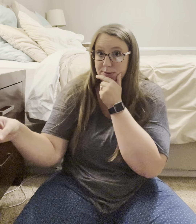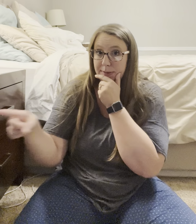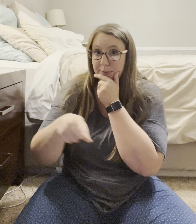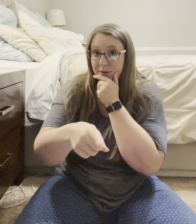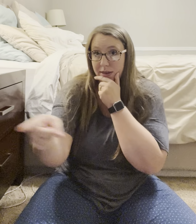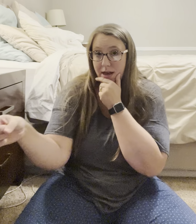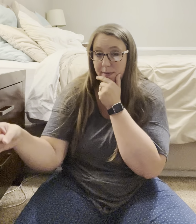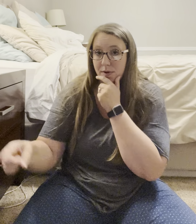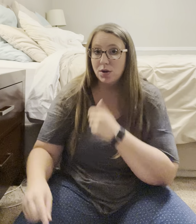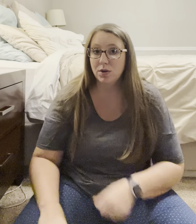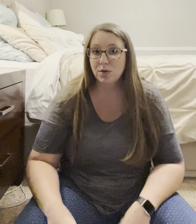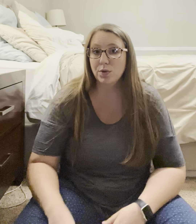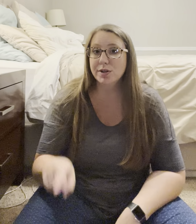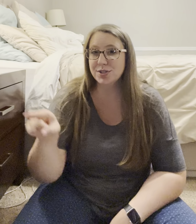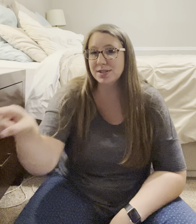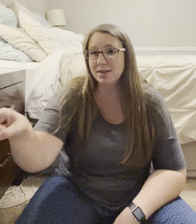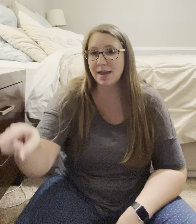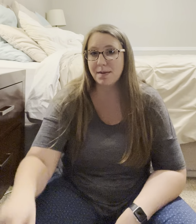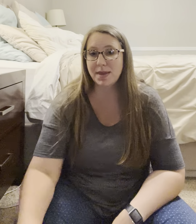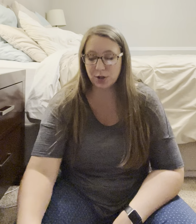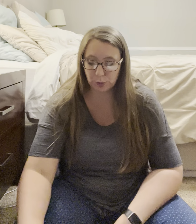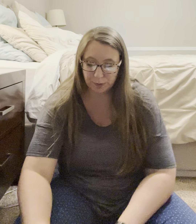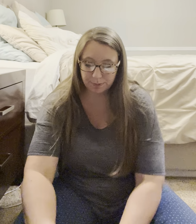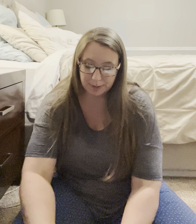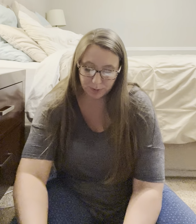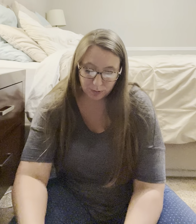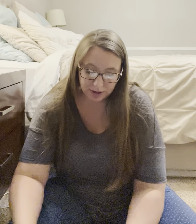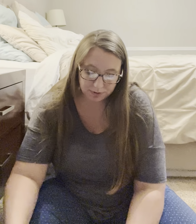people, them. Or just them. That group of people. Whatever.